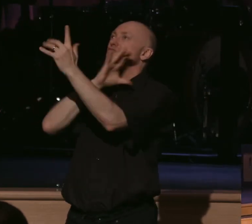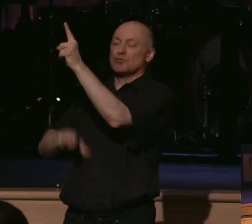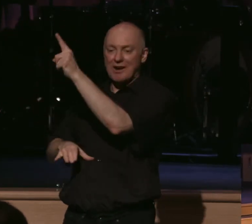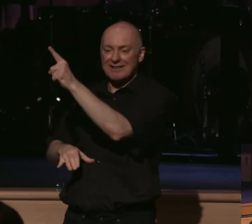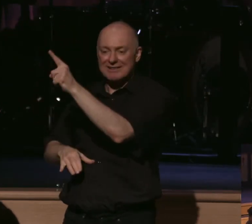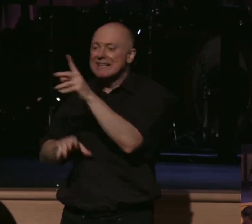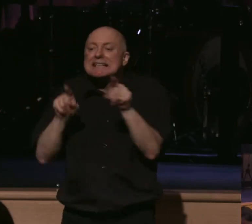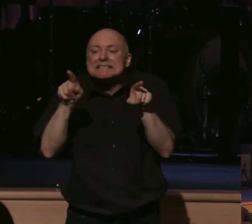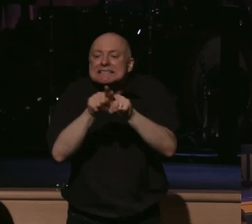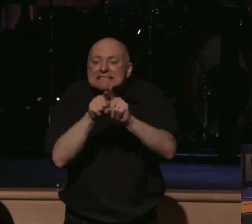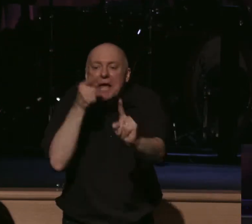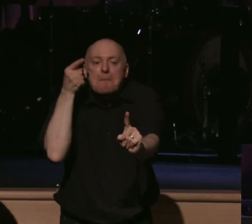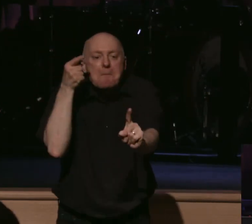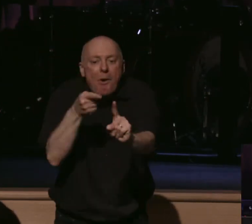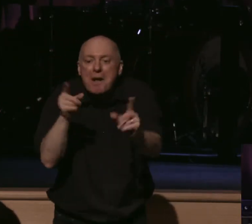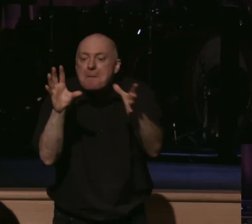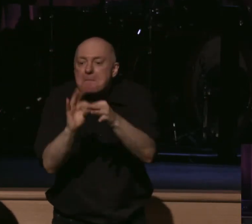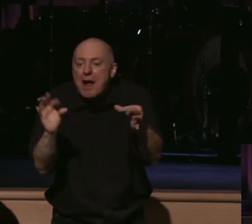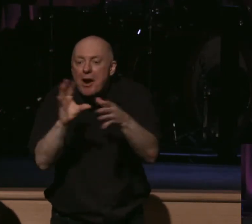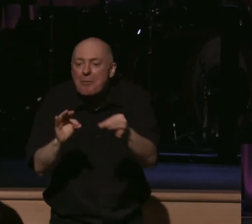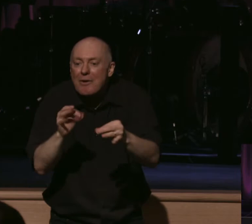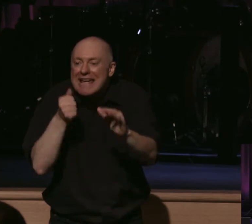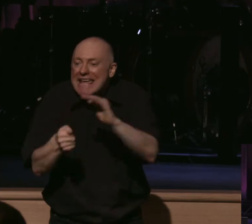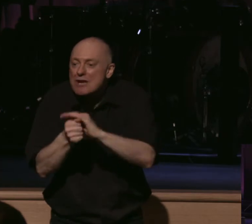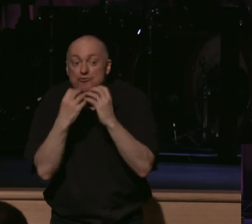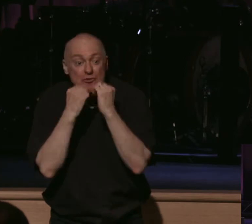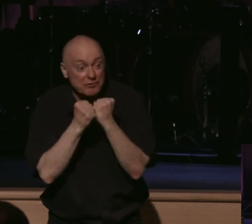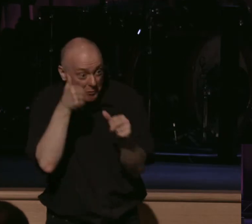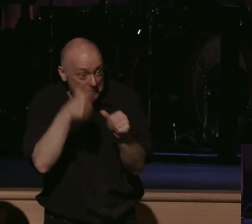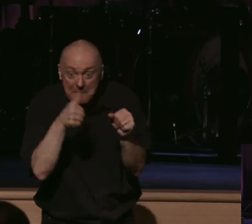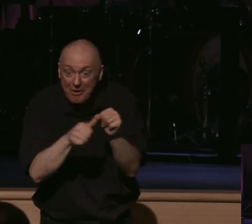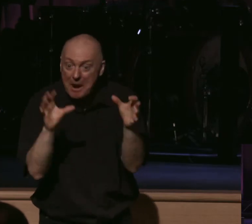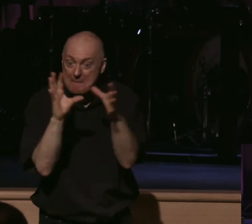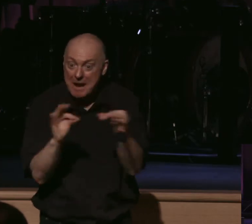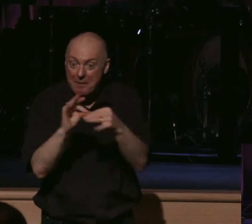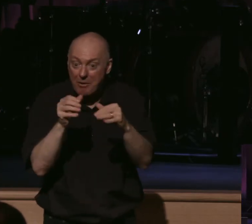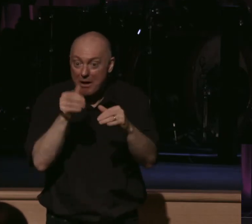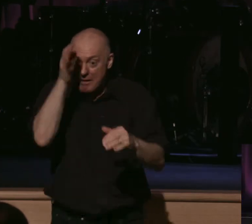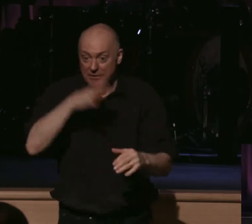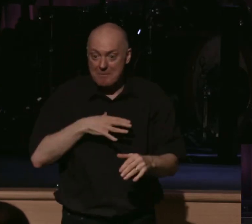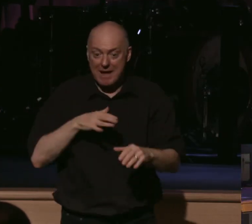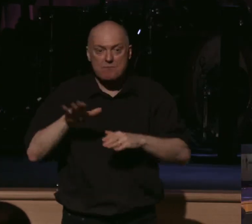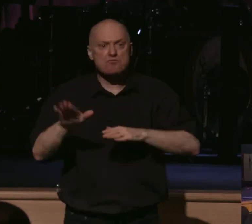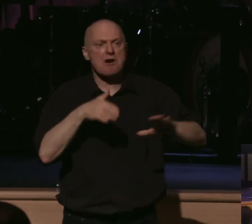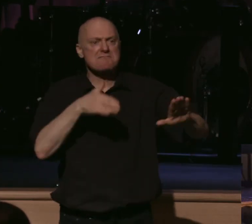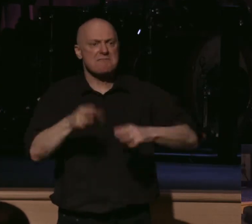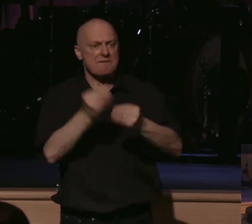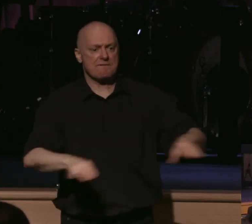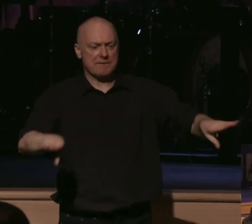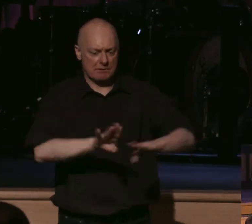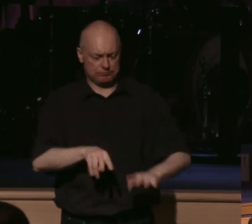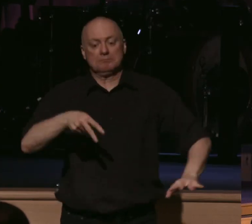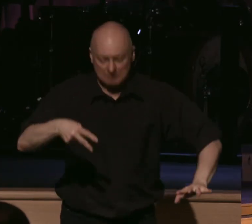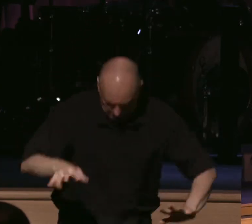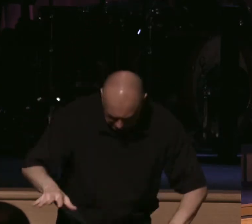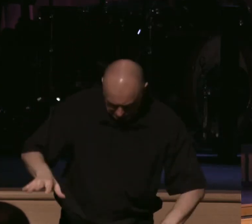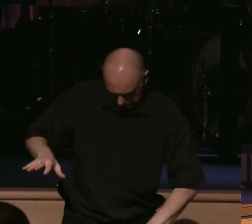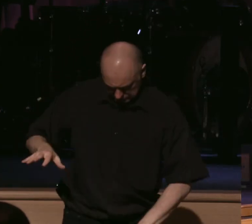It's the same point in the parable of the hidden treasure. Jesus tells the parable of the man walking along in a field, stumbles upon this treasure,